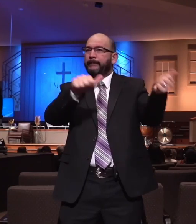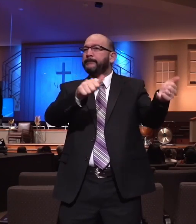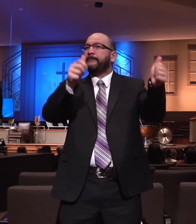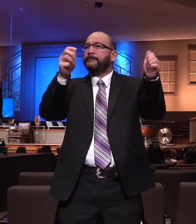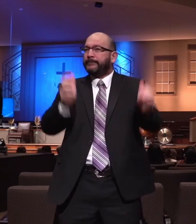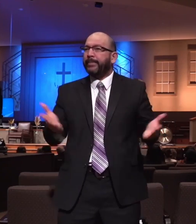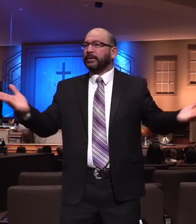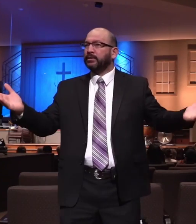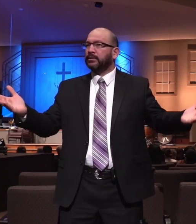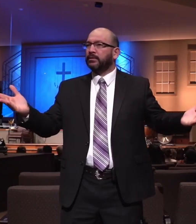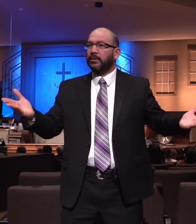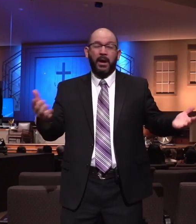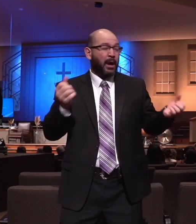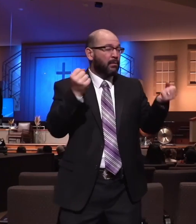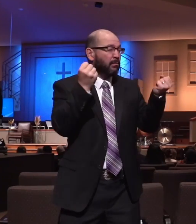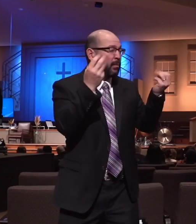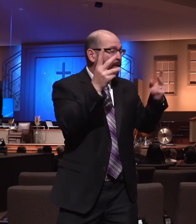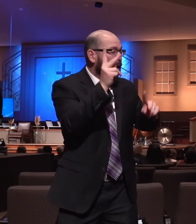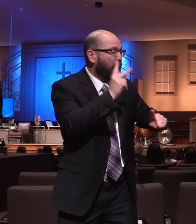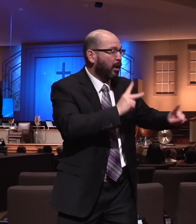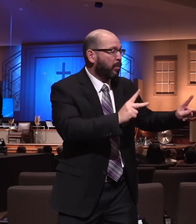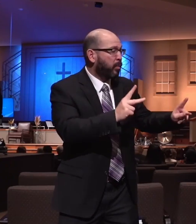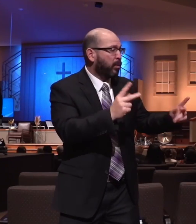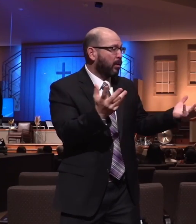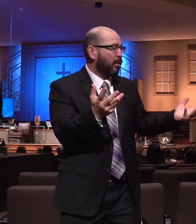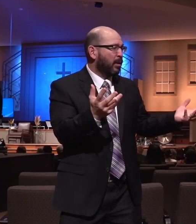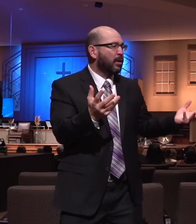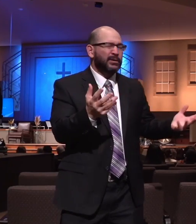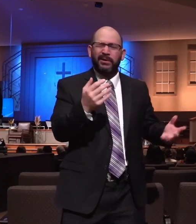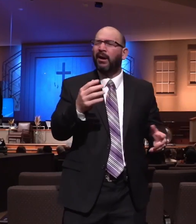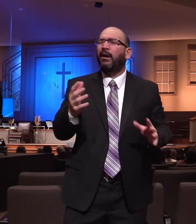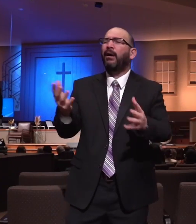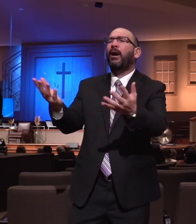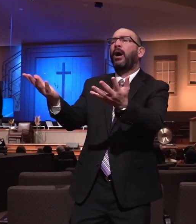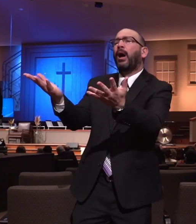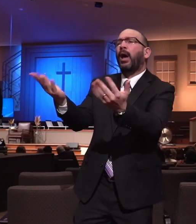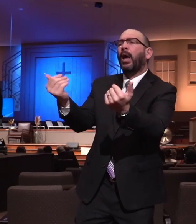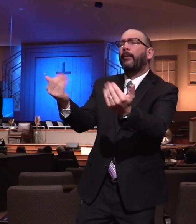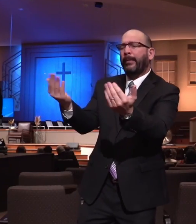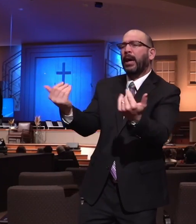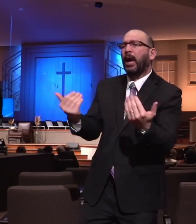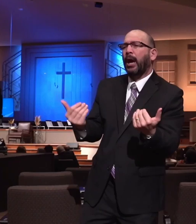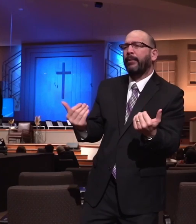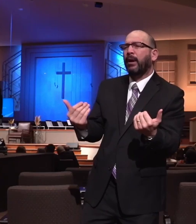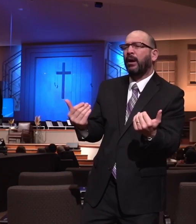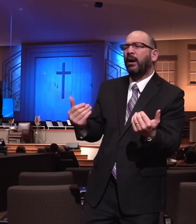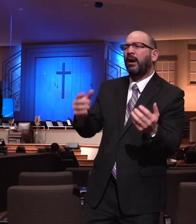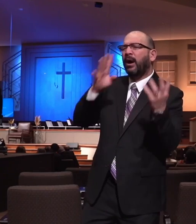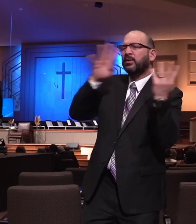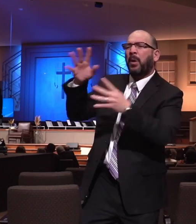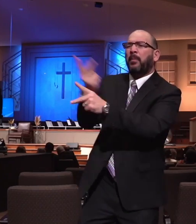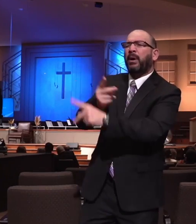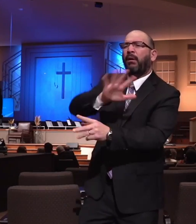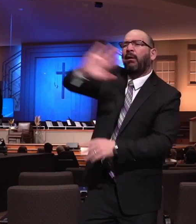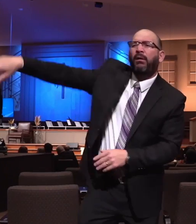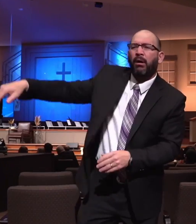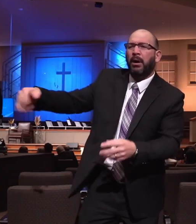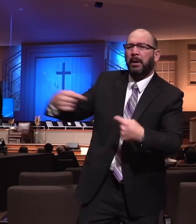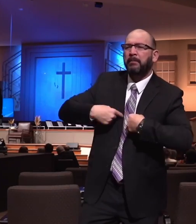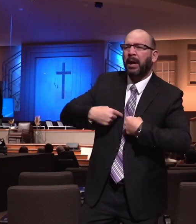There are plenty of guys who will find an easier pathway for you. But here's what I'm saying. God has instituted the church and the under